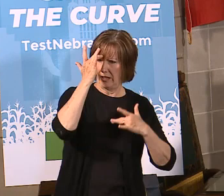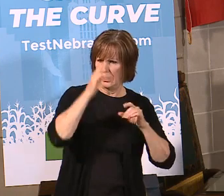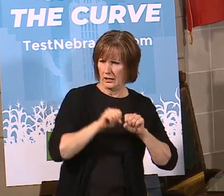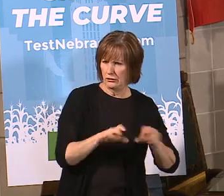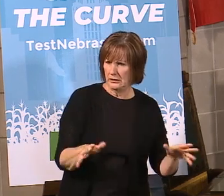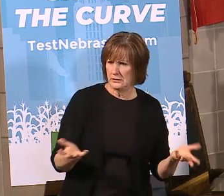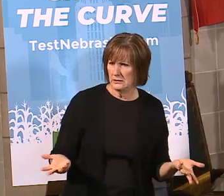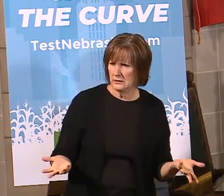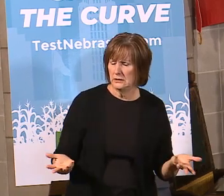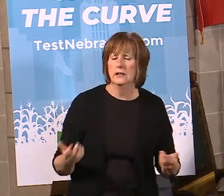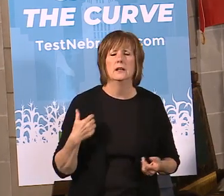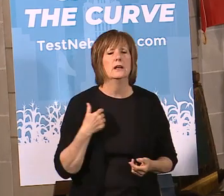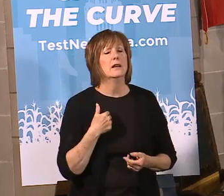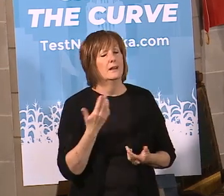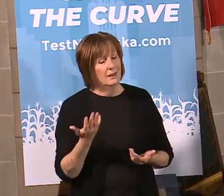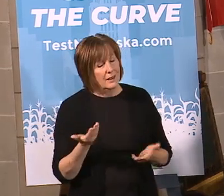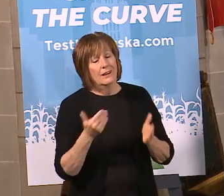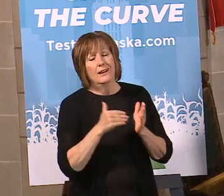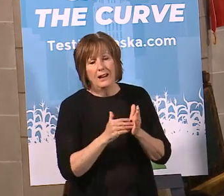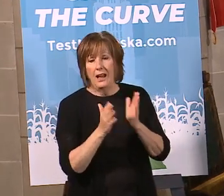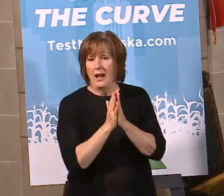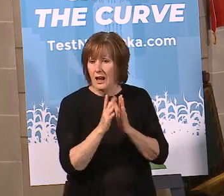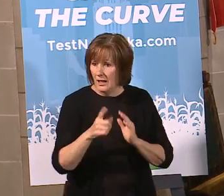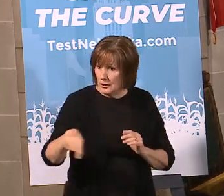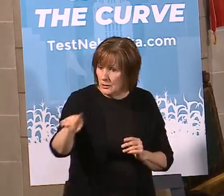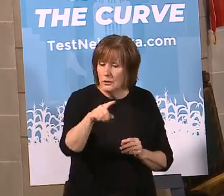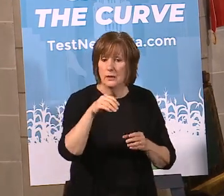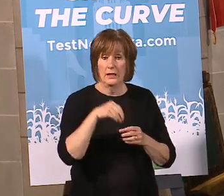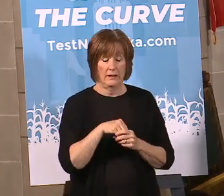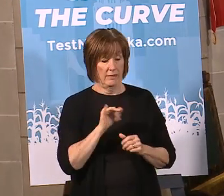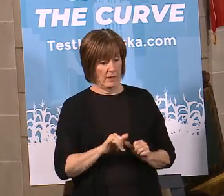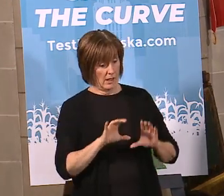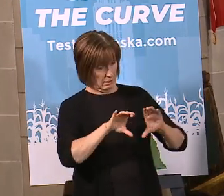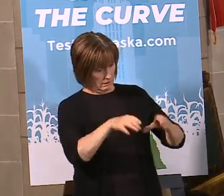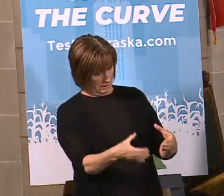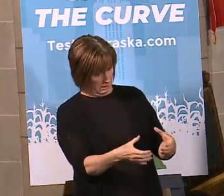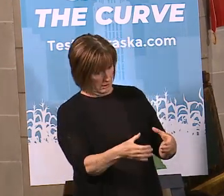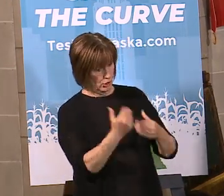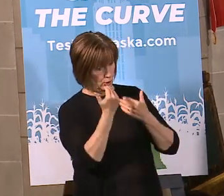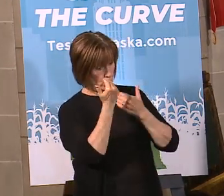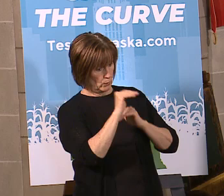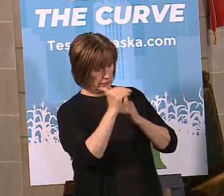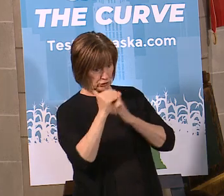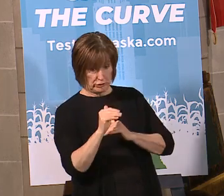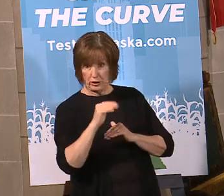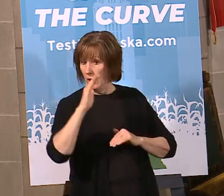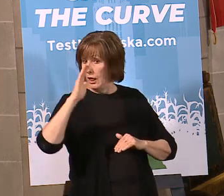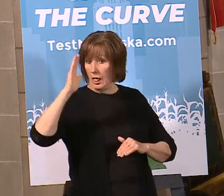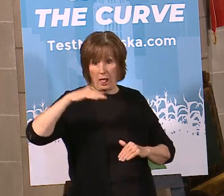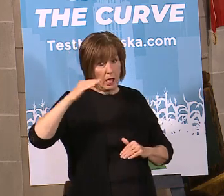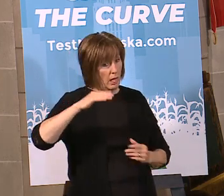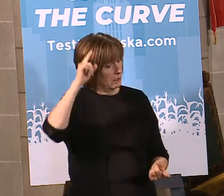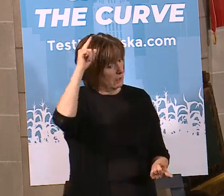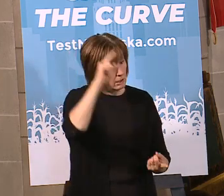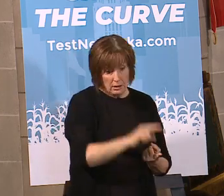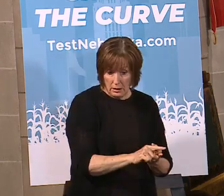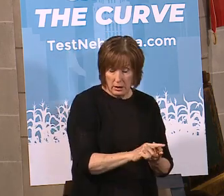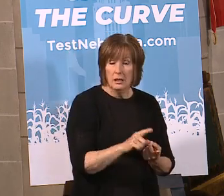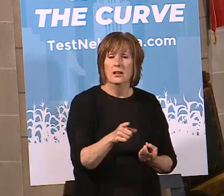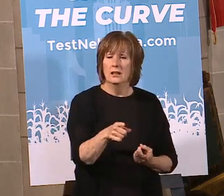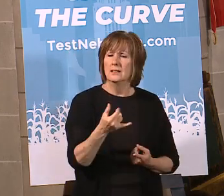where we're going to ask folks if you are in a public health district where those restrictions have not been relaxed, please still stay home.